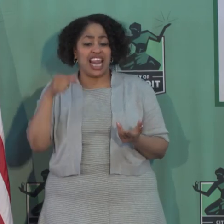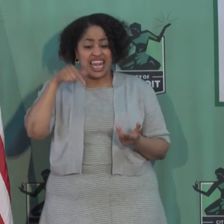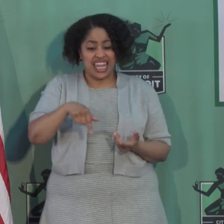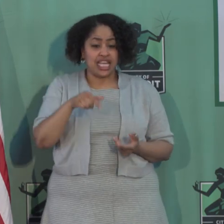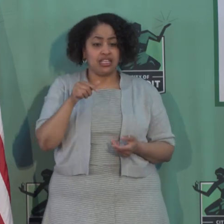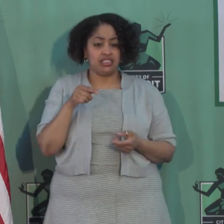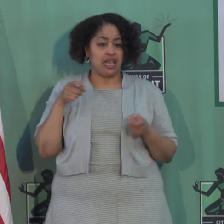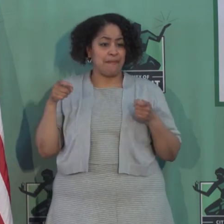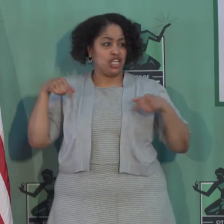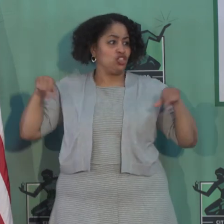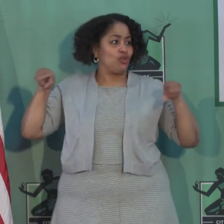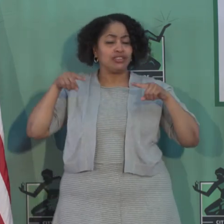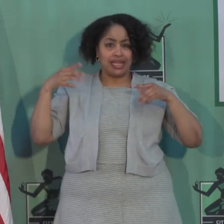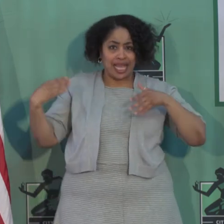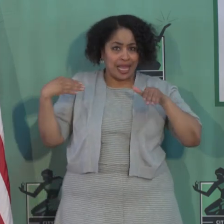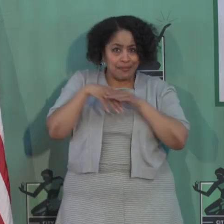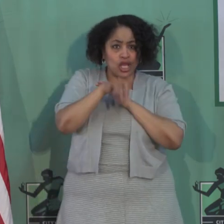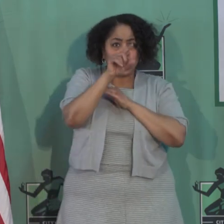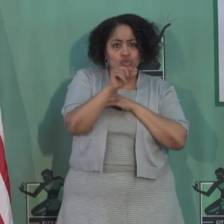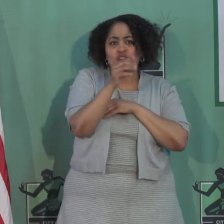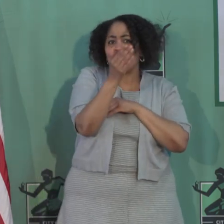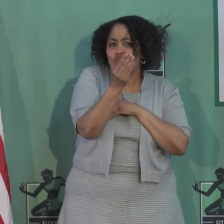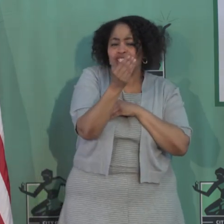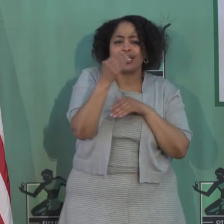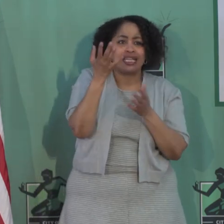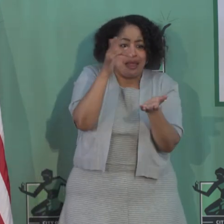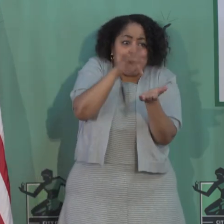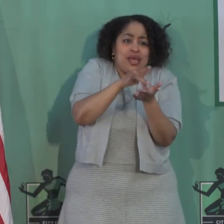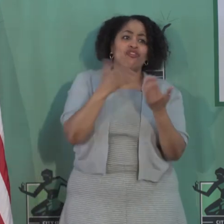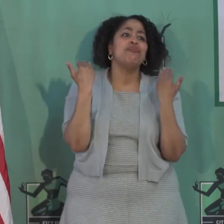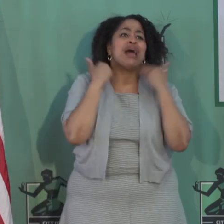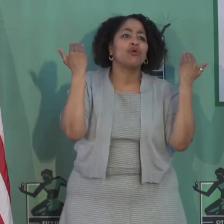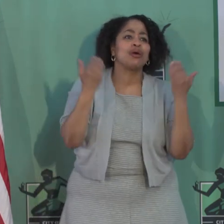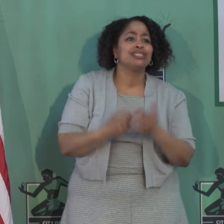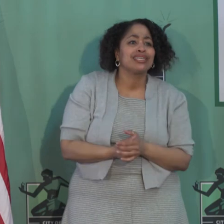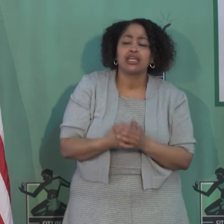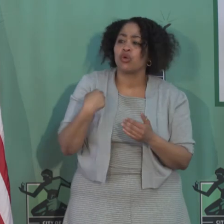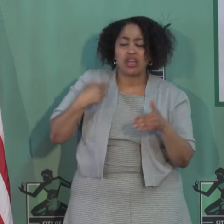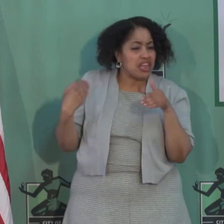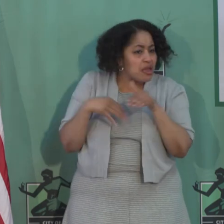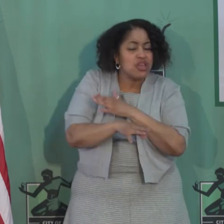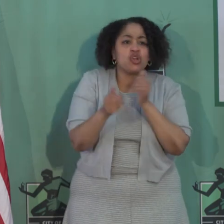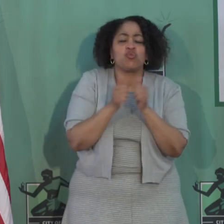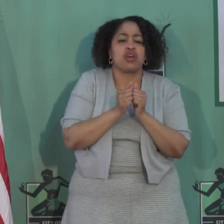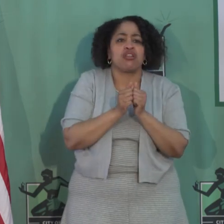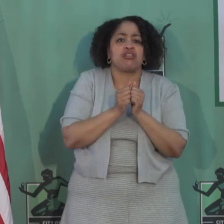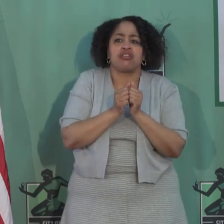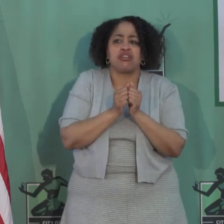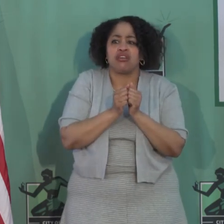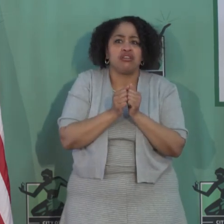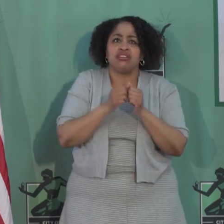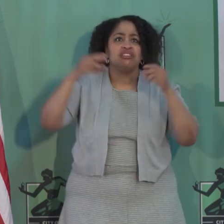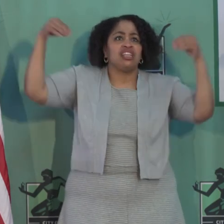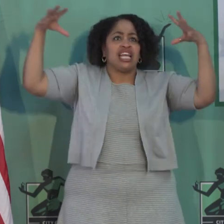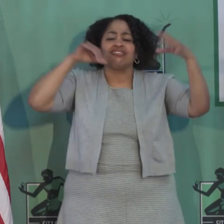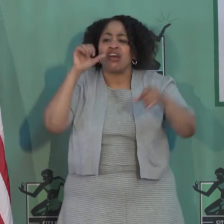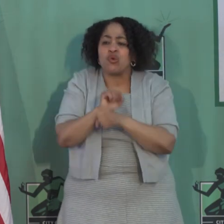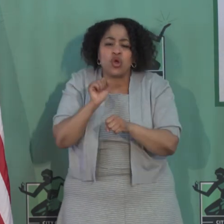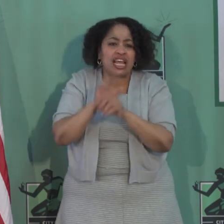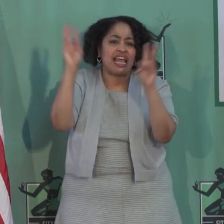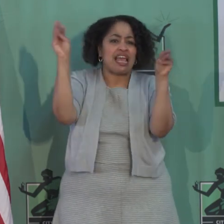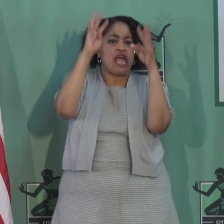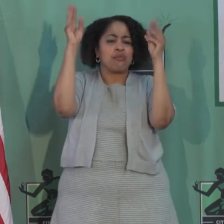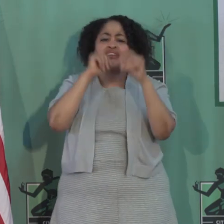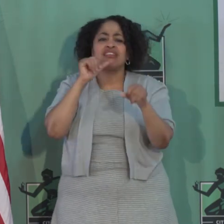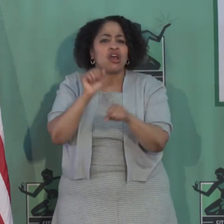administration came in in 2014 in the middle of bankruptcy. We came in when the streetlights weren't working, the ambulances